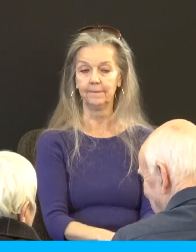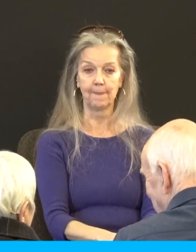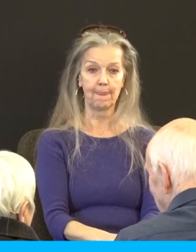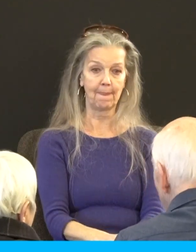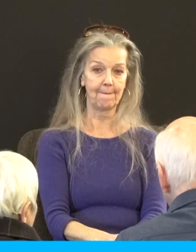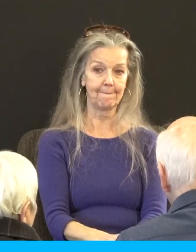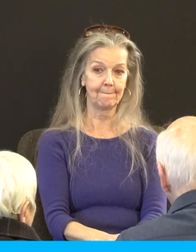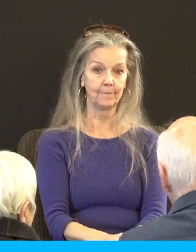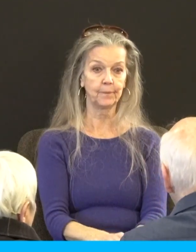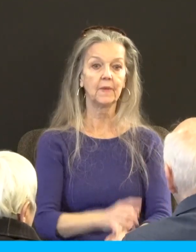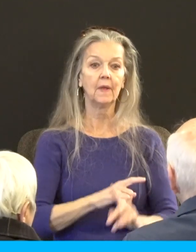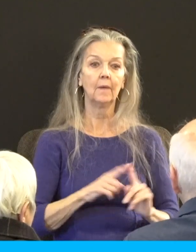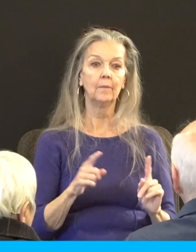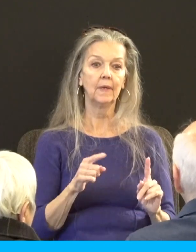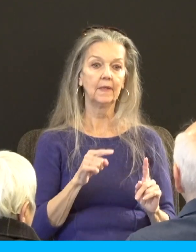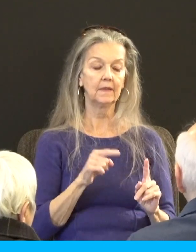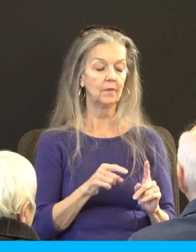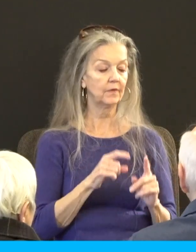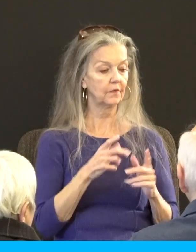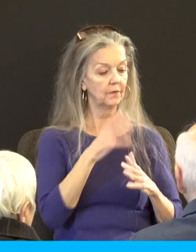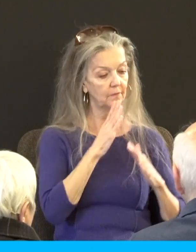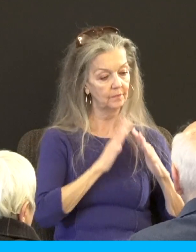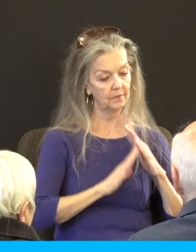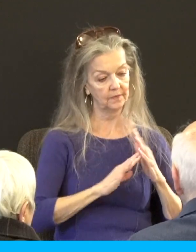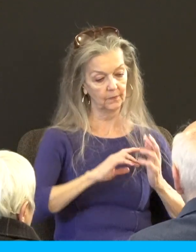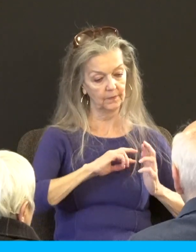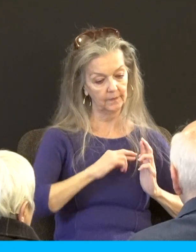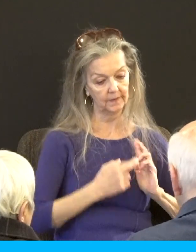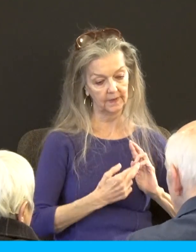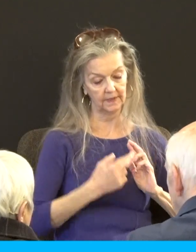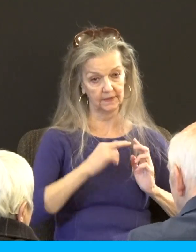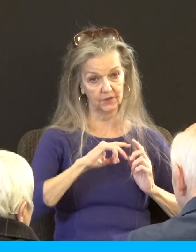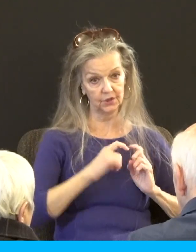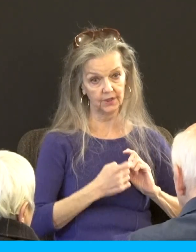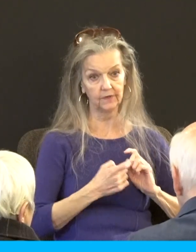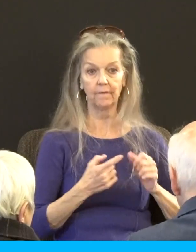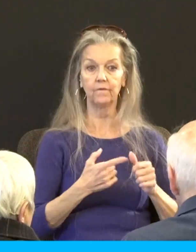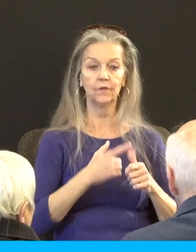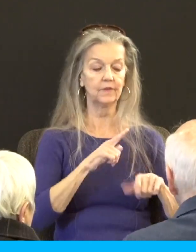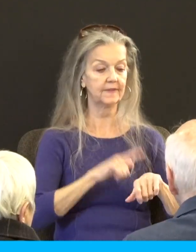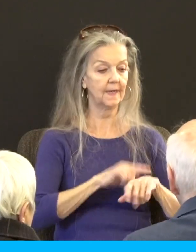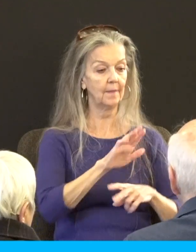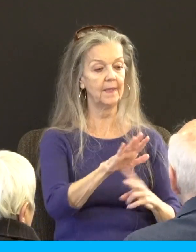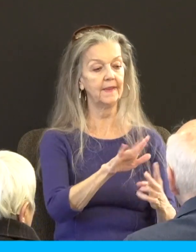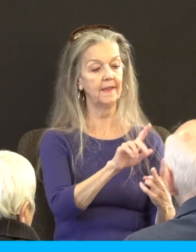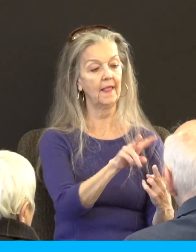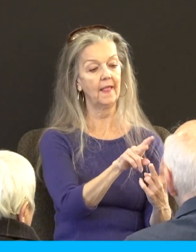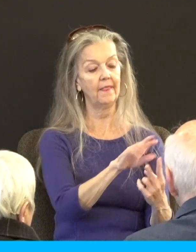but there was such brokenness such repentance such change that for the first time in their married life they actually really had a relationship